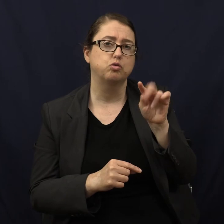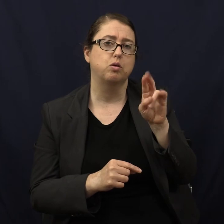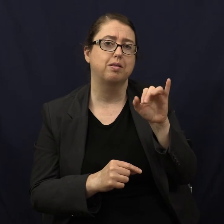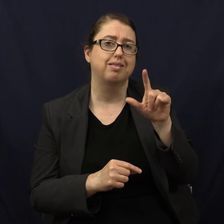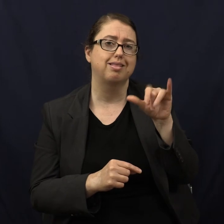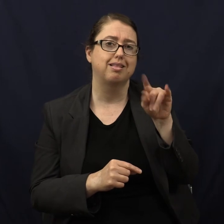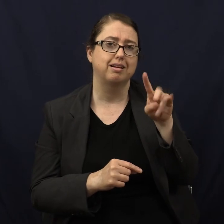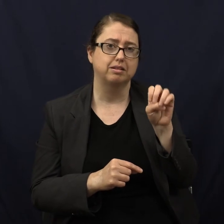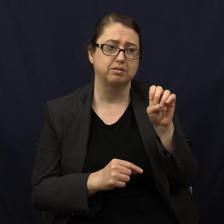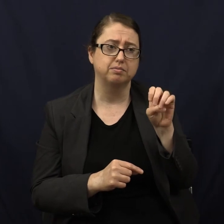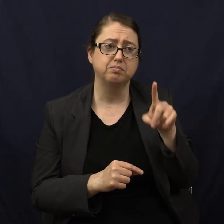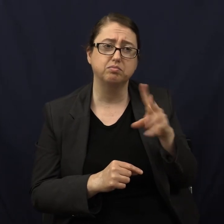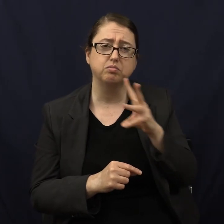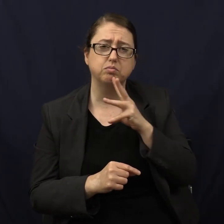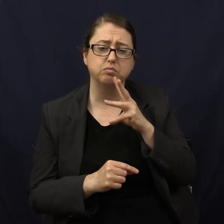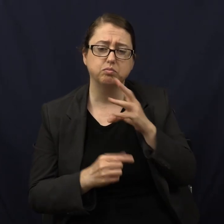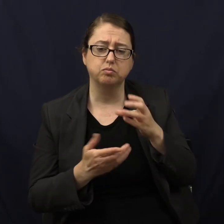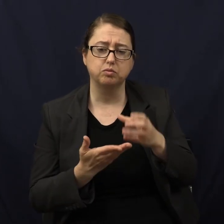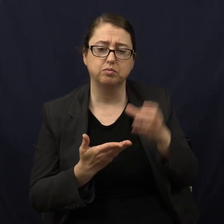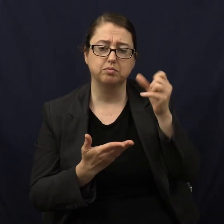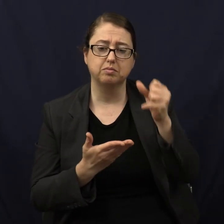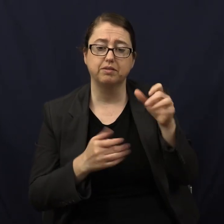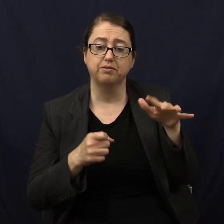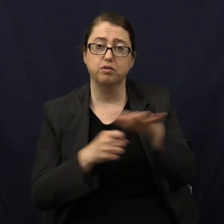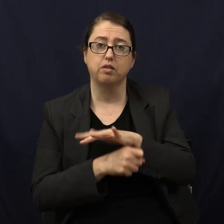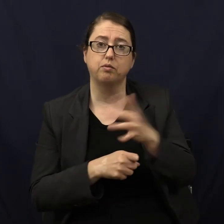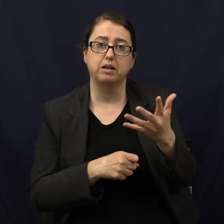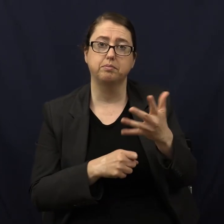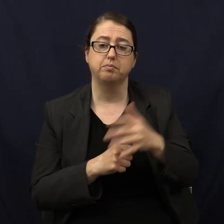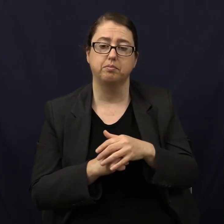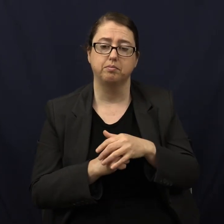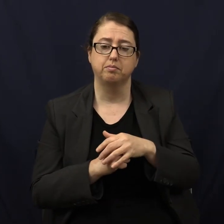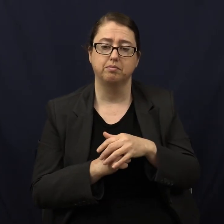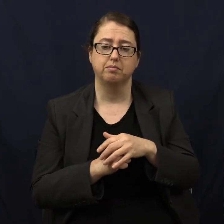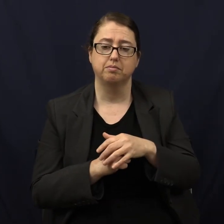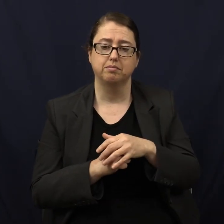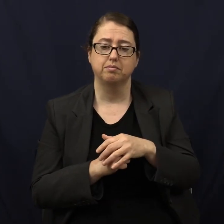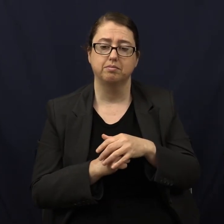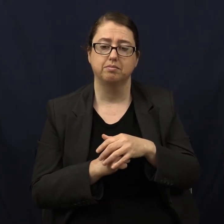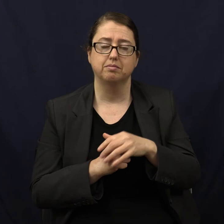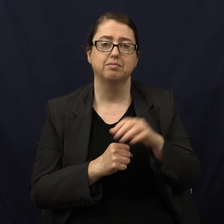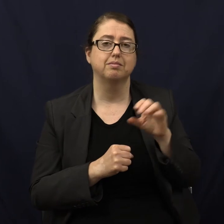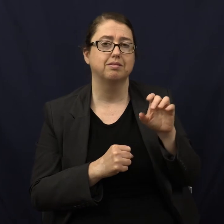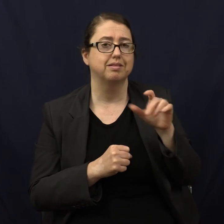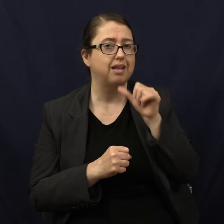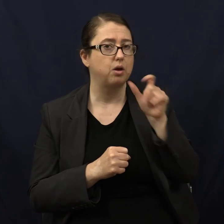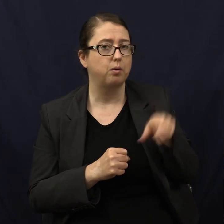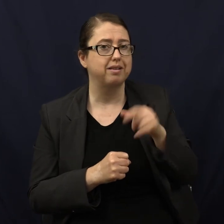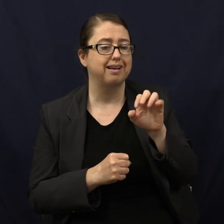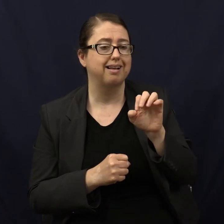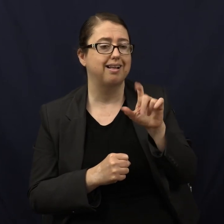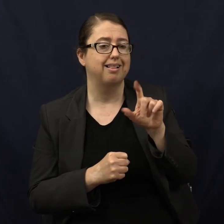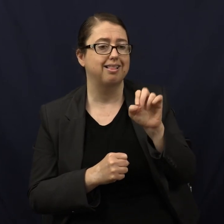what the water in this little thing is full of? Not just electrolytes.